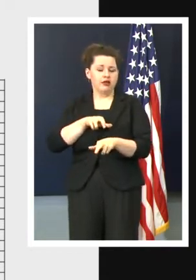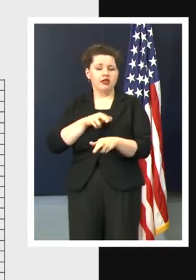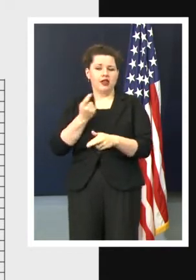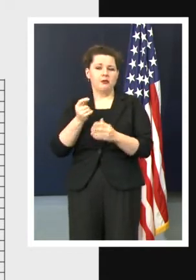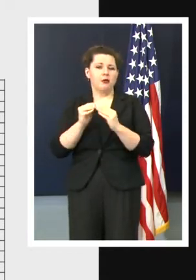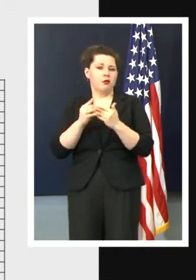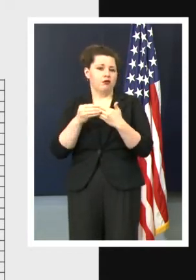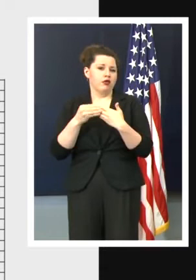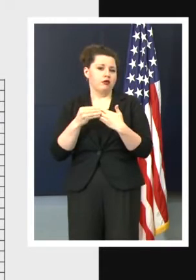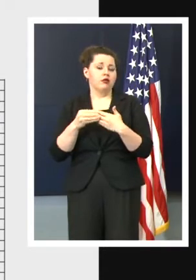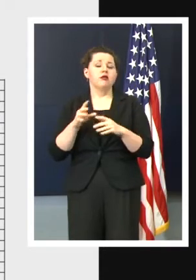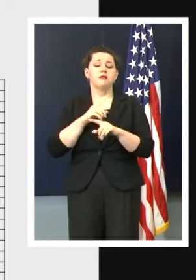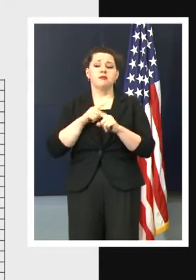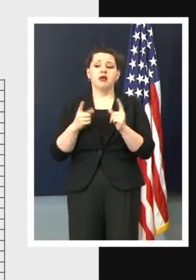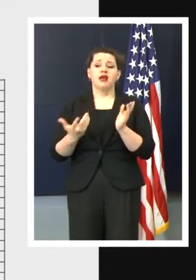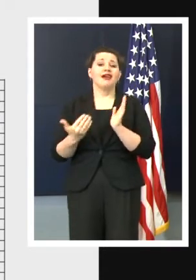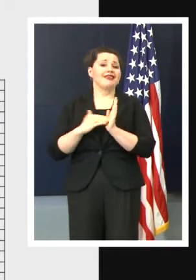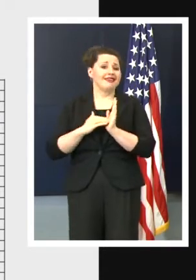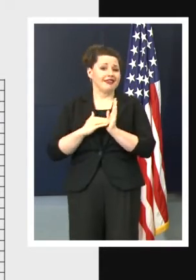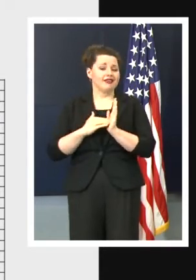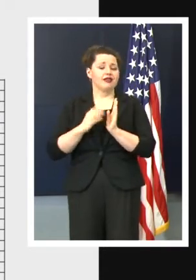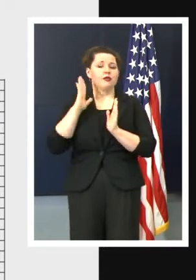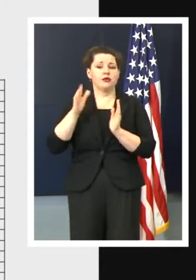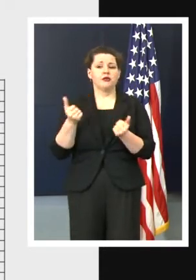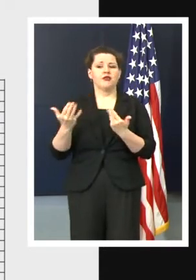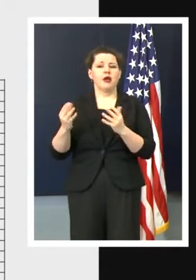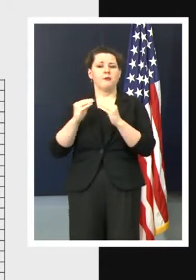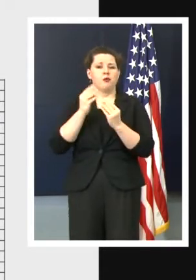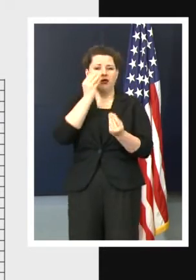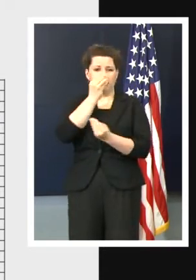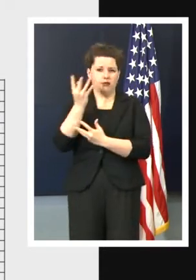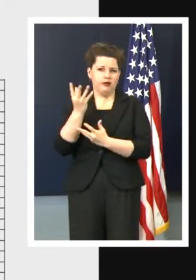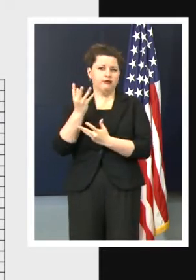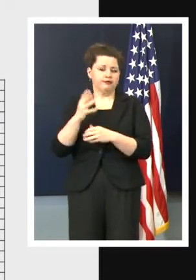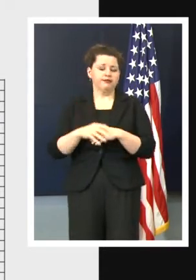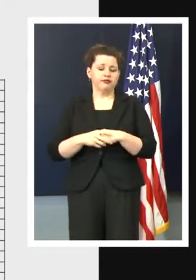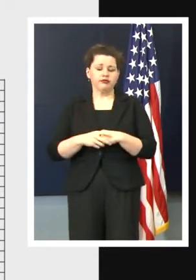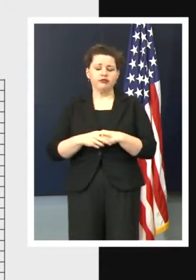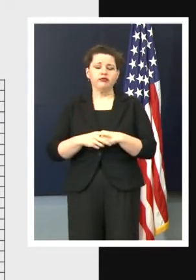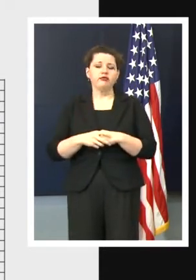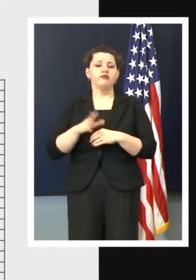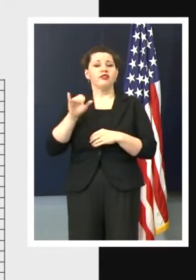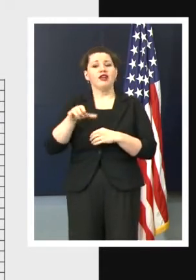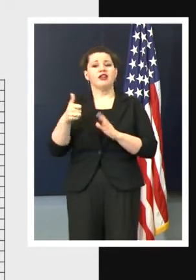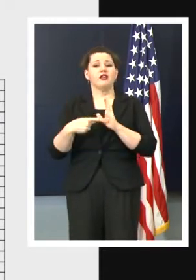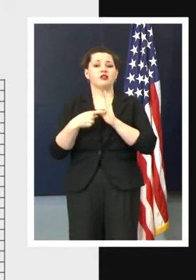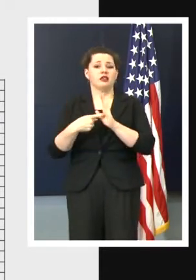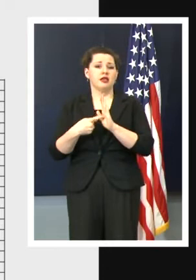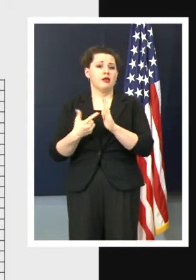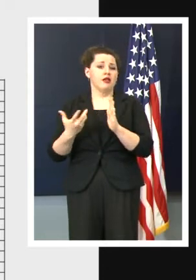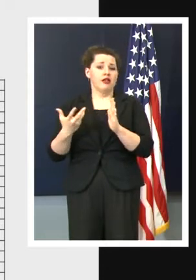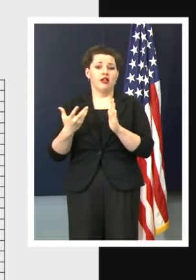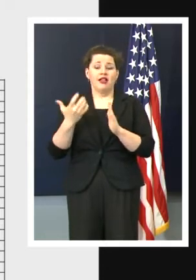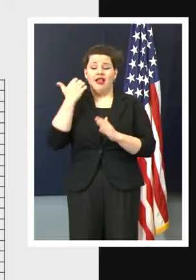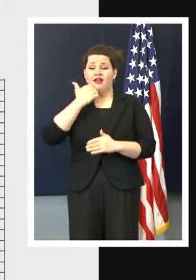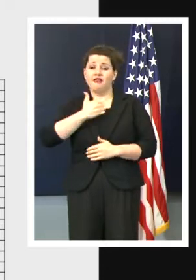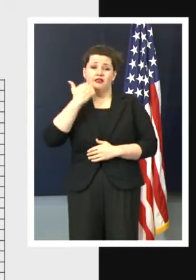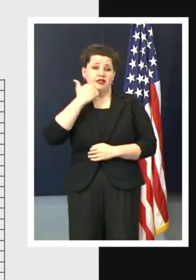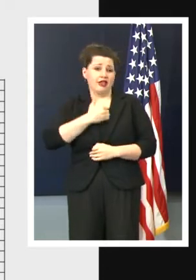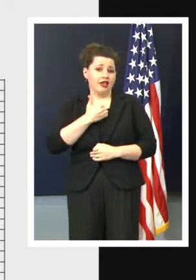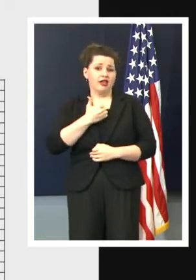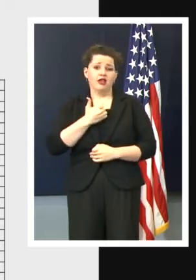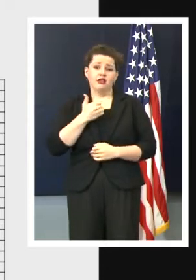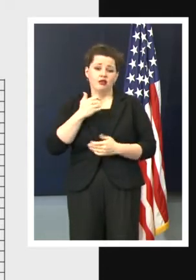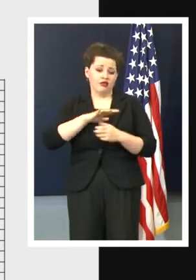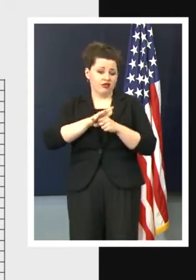flexibility. But again, I think we'll be providing additional information on that. And it's another example of a place where every day as we learn